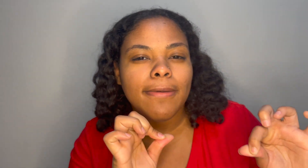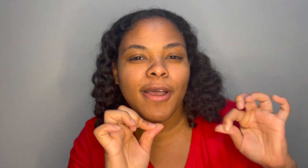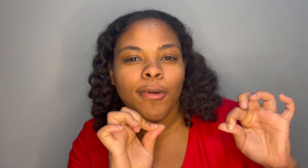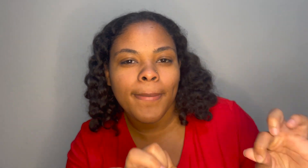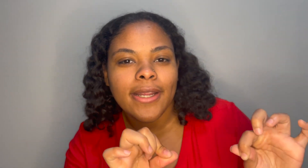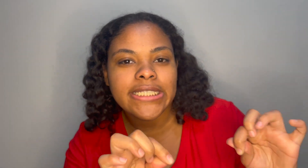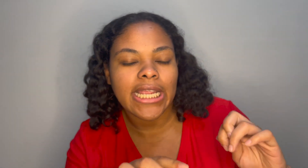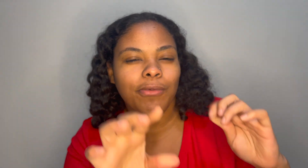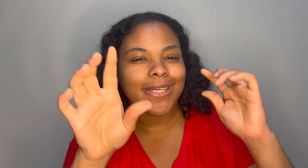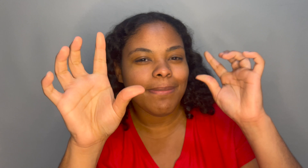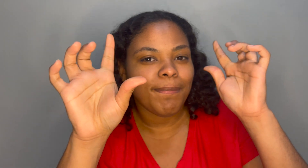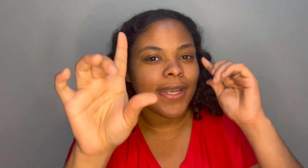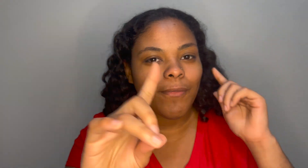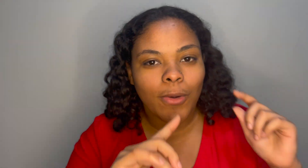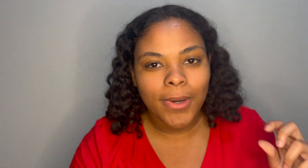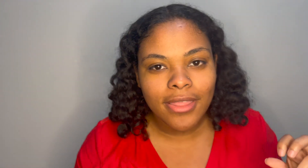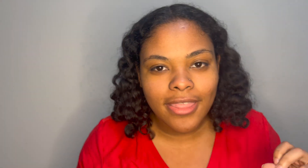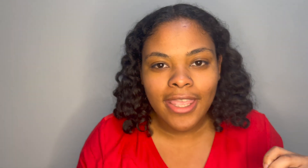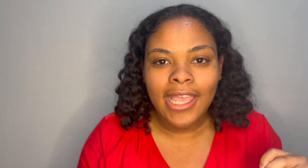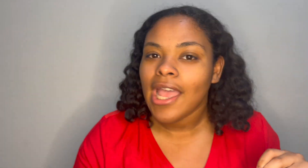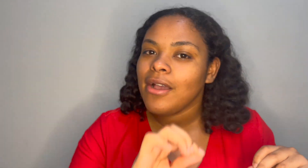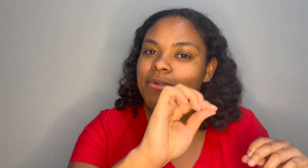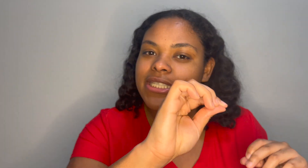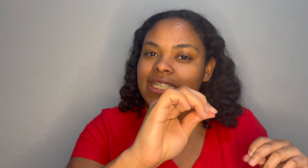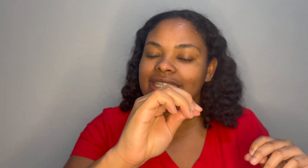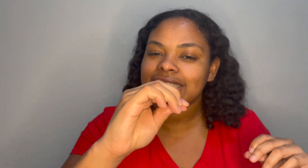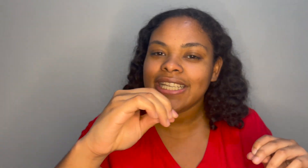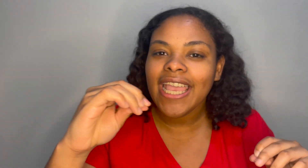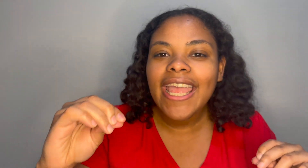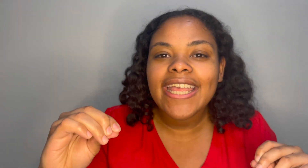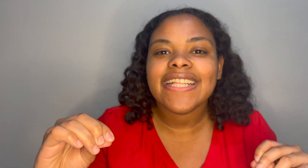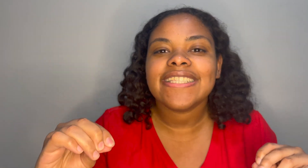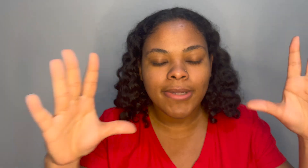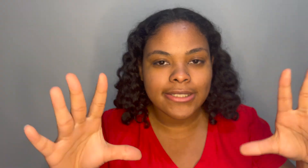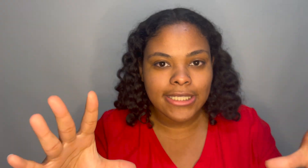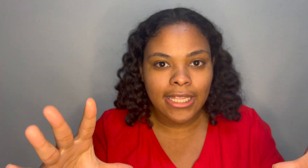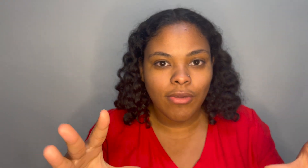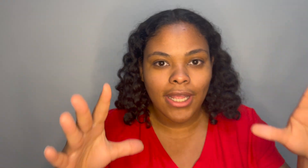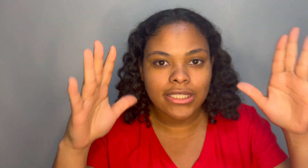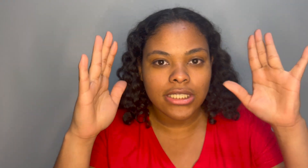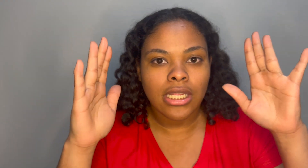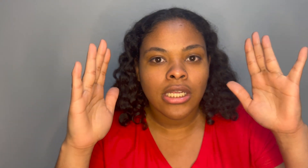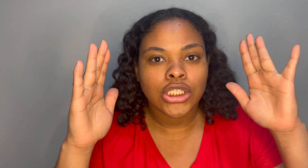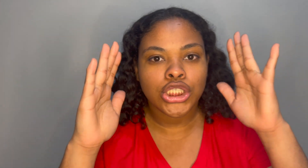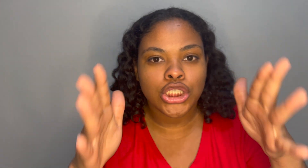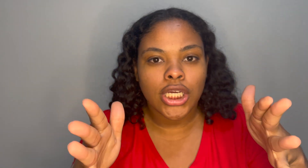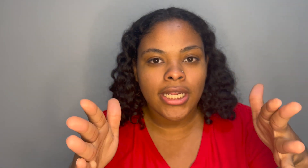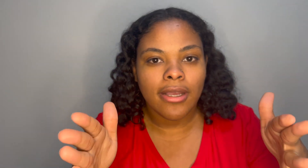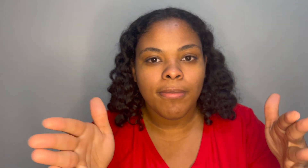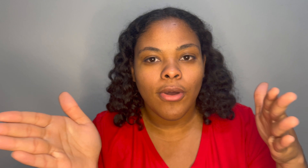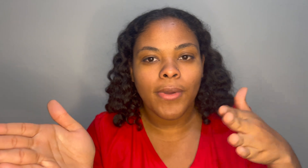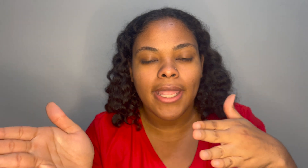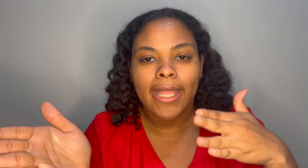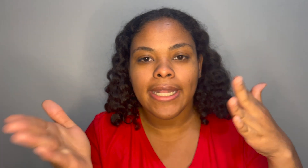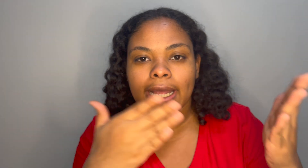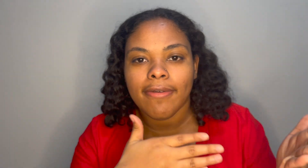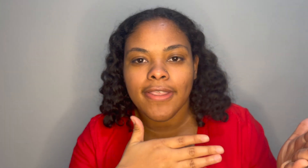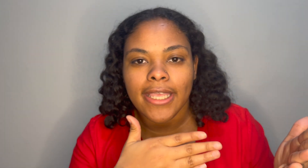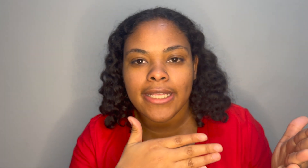about marriage i want to put in one more thing which is kids i'm not saying you have to straight up go ahead and have kids